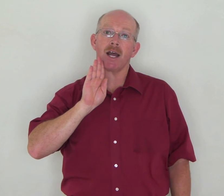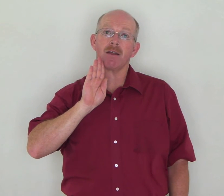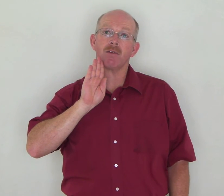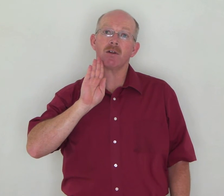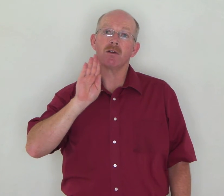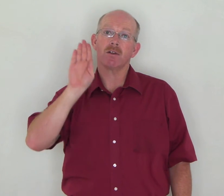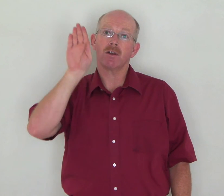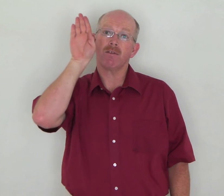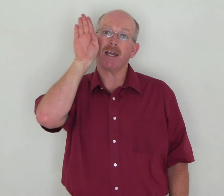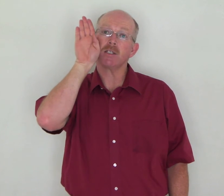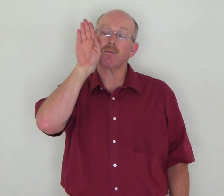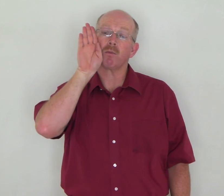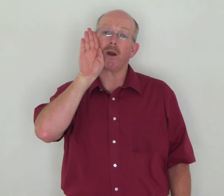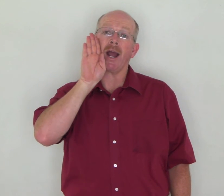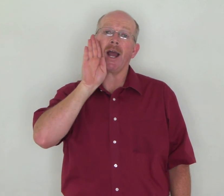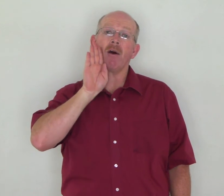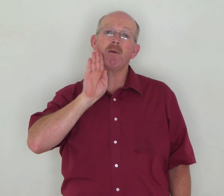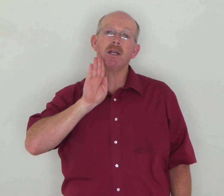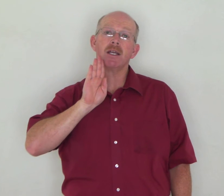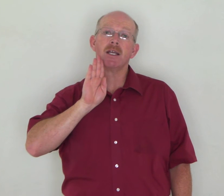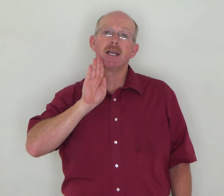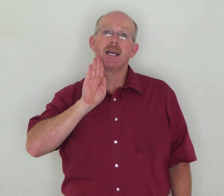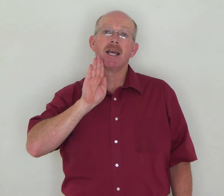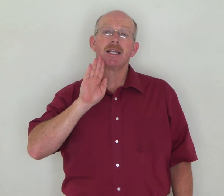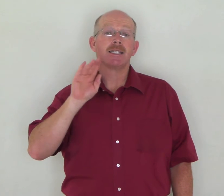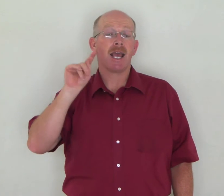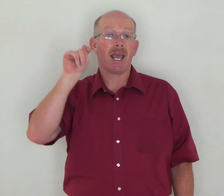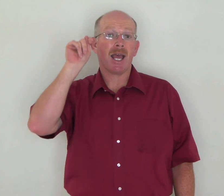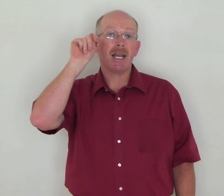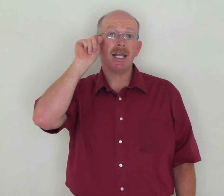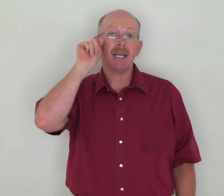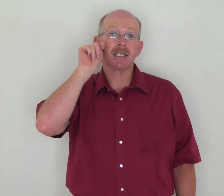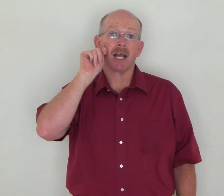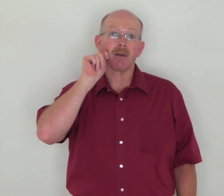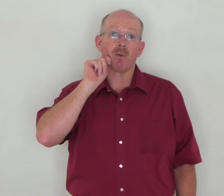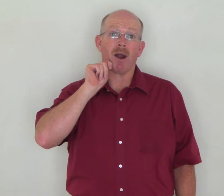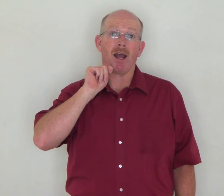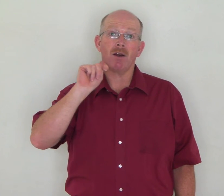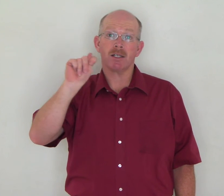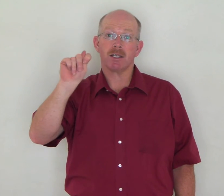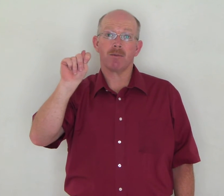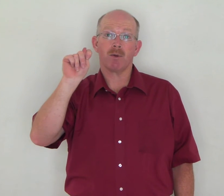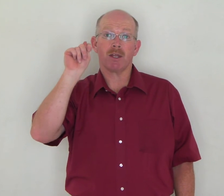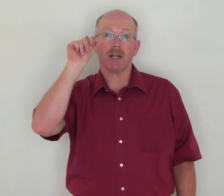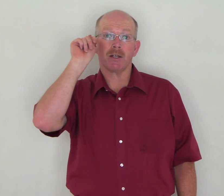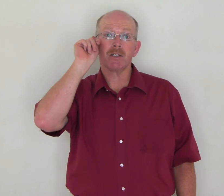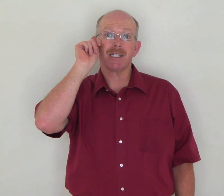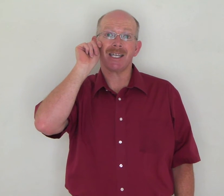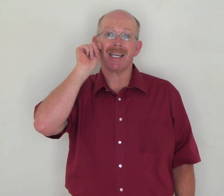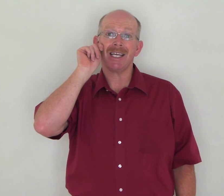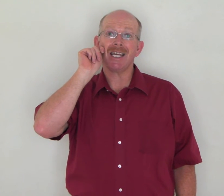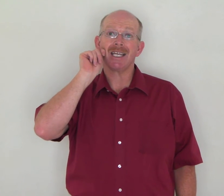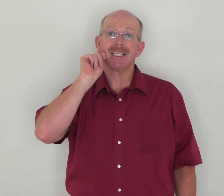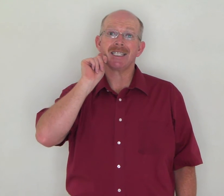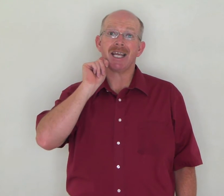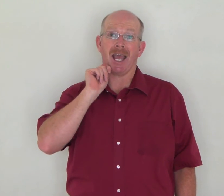of your face. Brown. Tan is like brown except with the letter T. Tan.